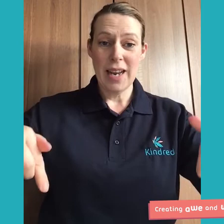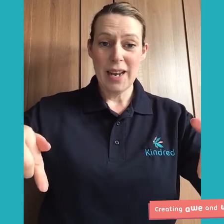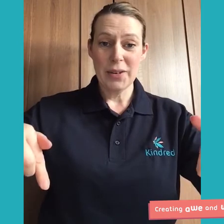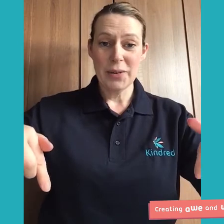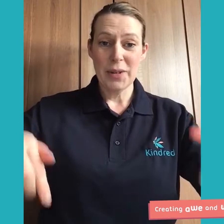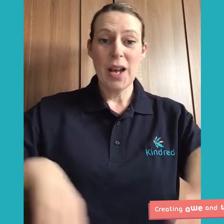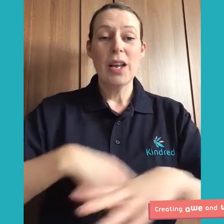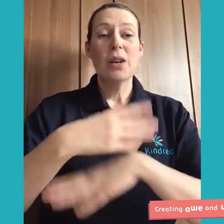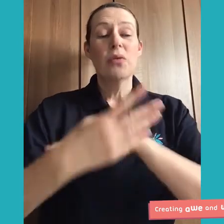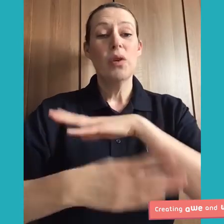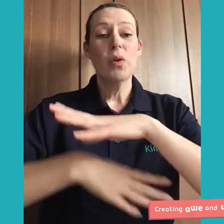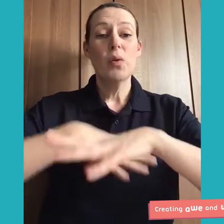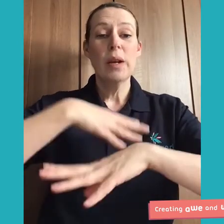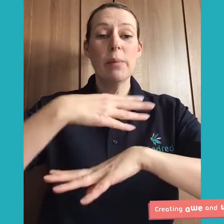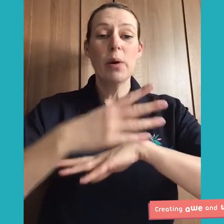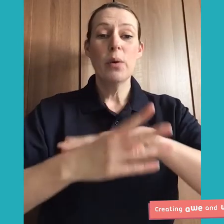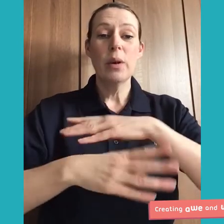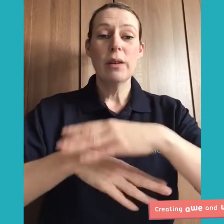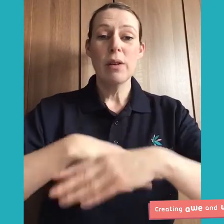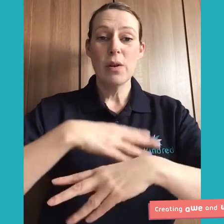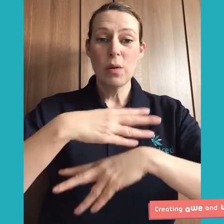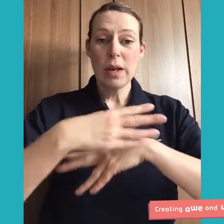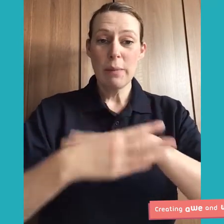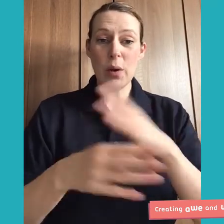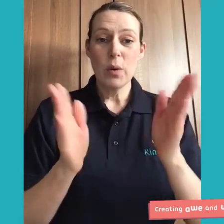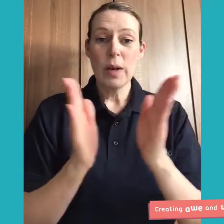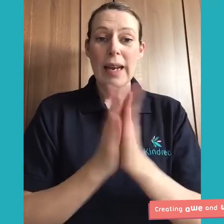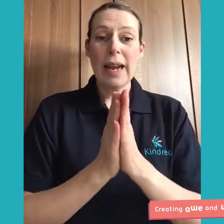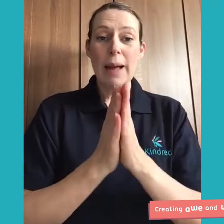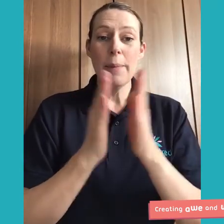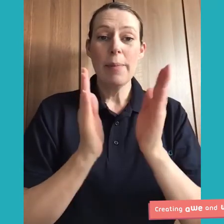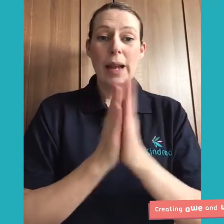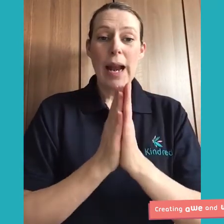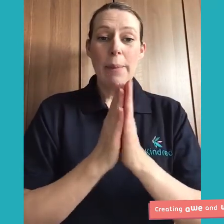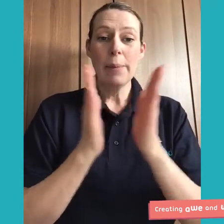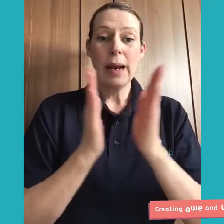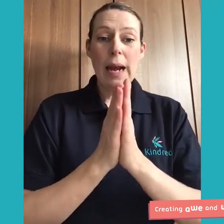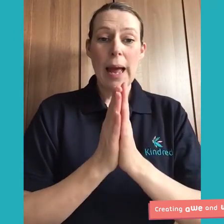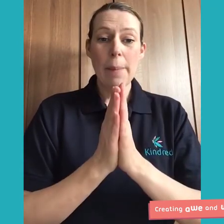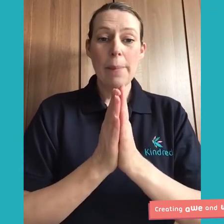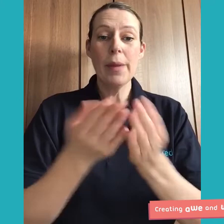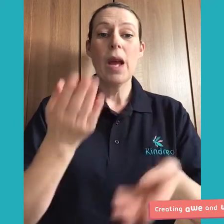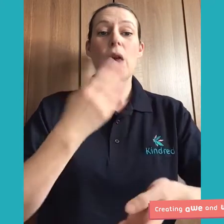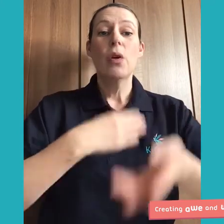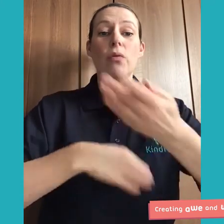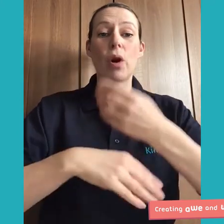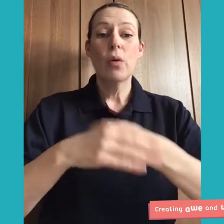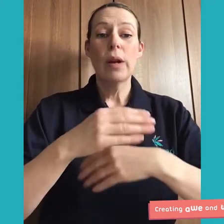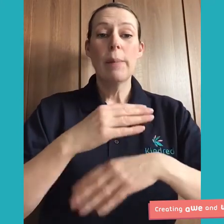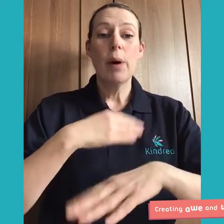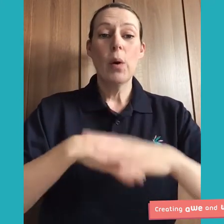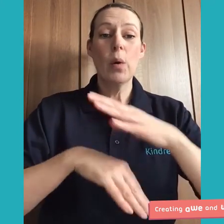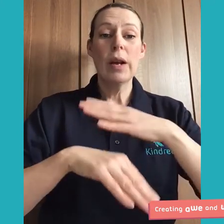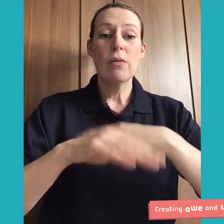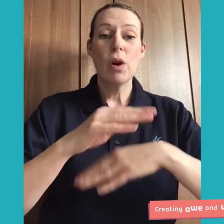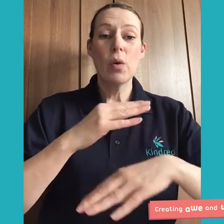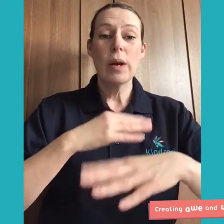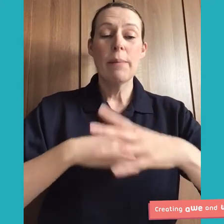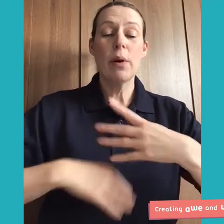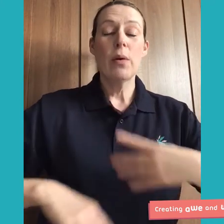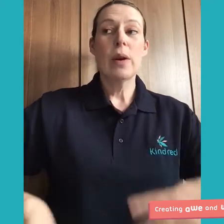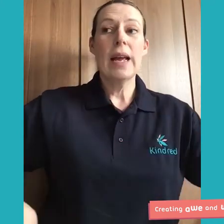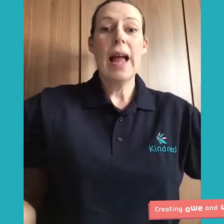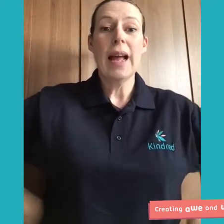down, down. Roly-poly, roly-poly, clap, clap, clap. Roly-poly,